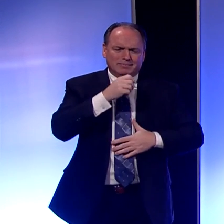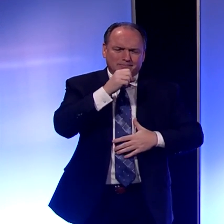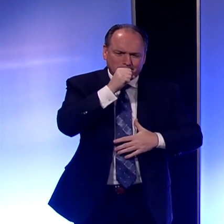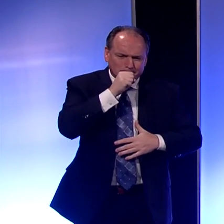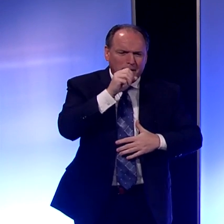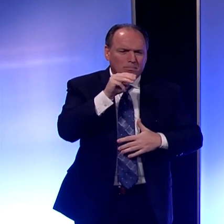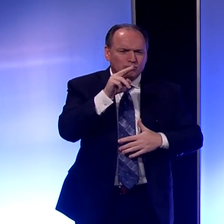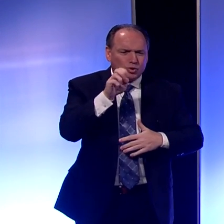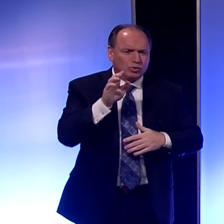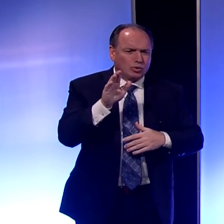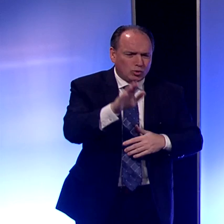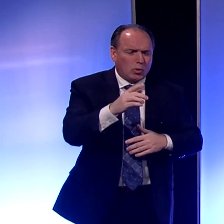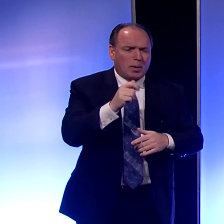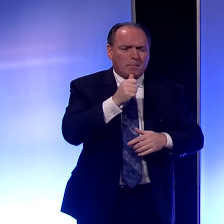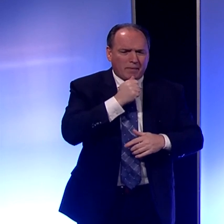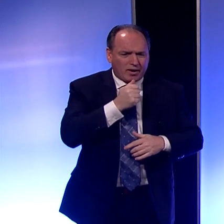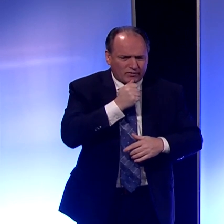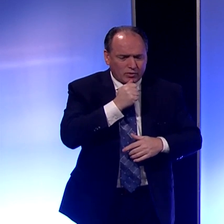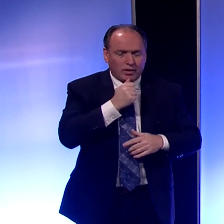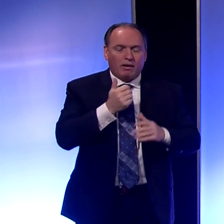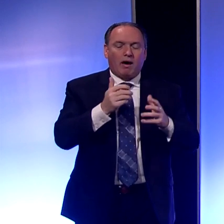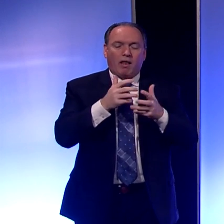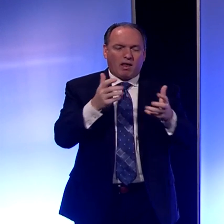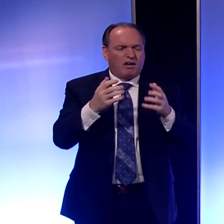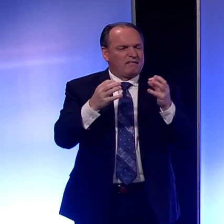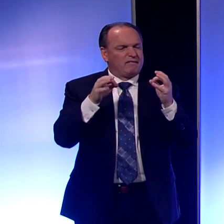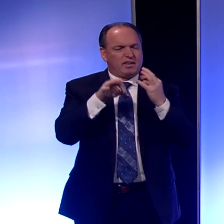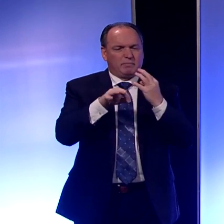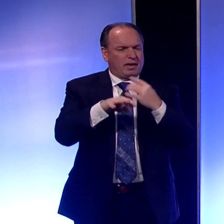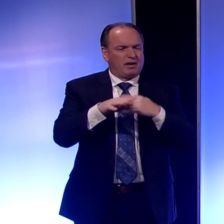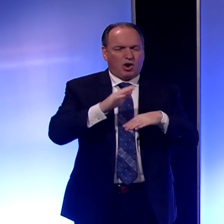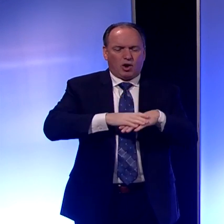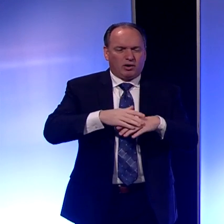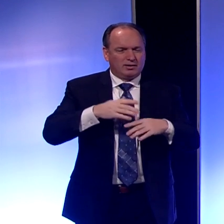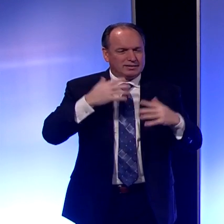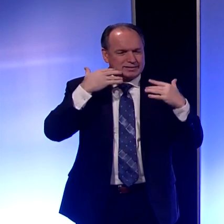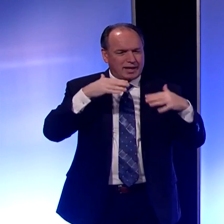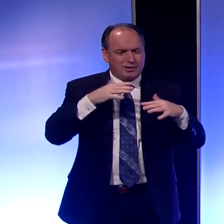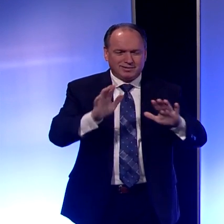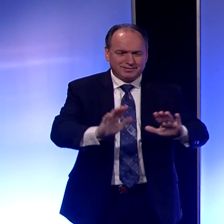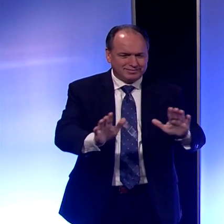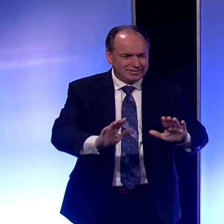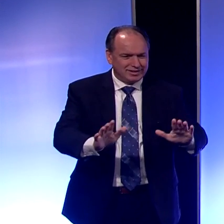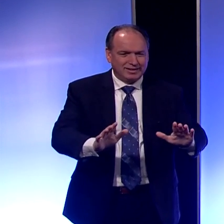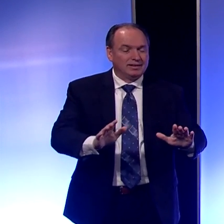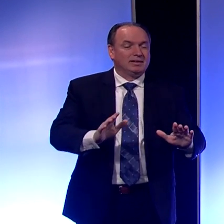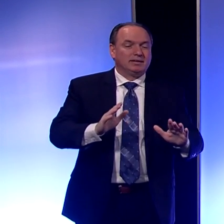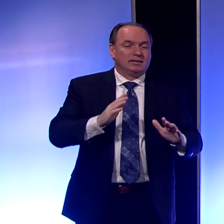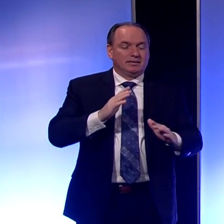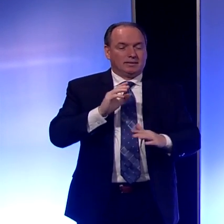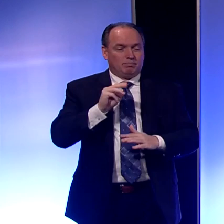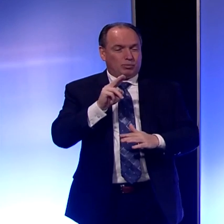your microphones. We're getting a lot of feedback and we need you to mute your